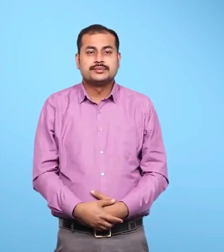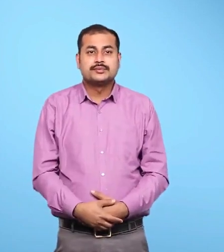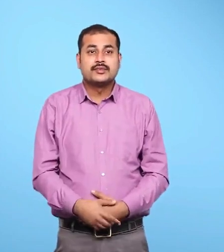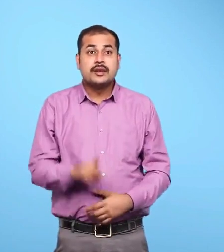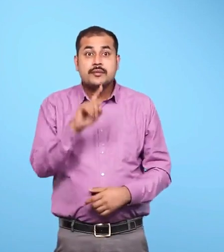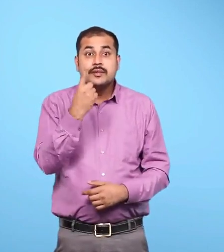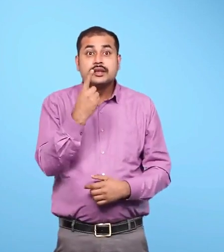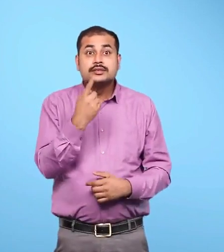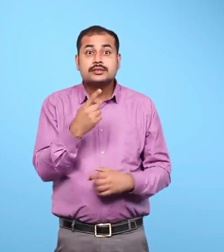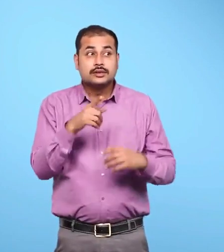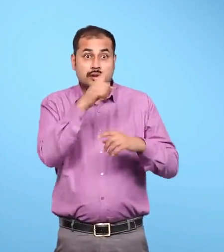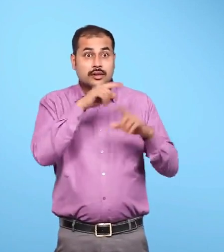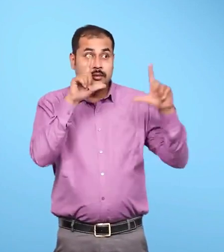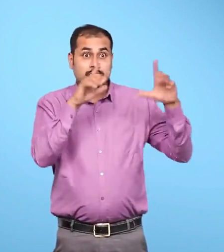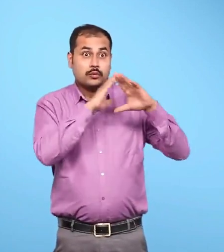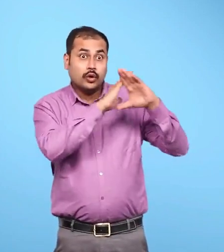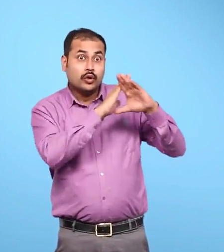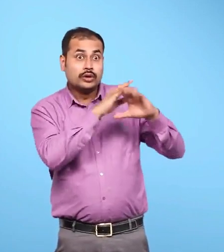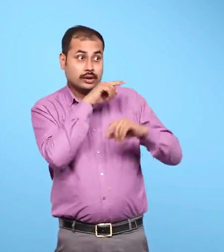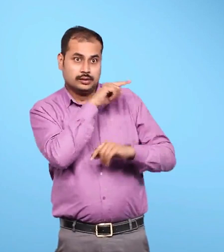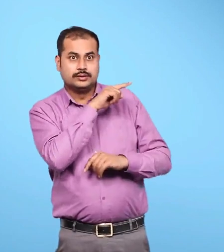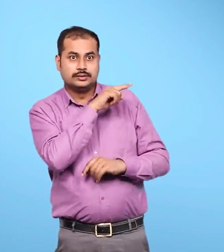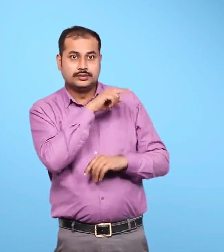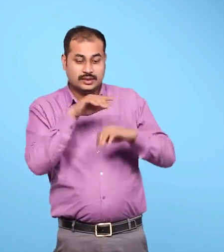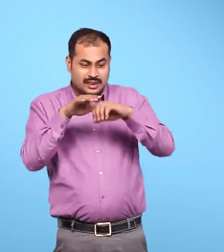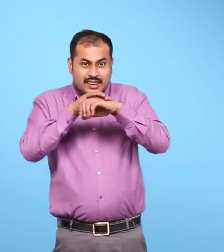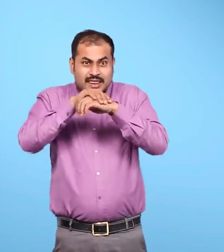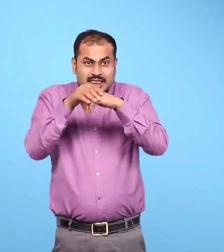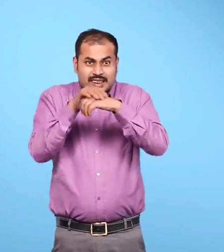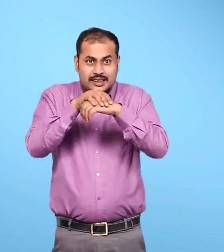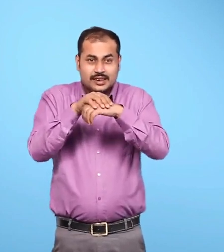Encircle the ones that can protect themselves with their hard cover.